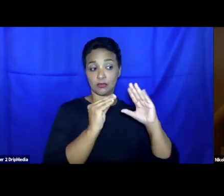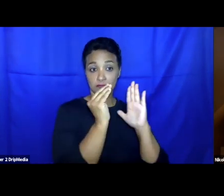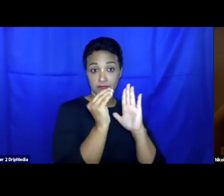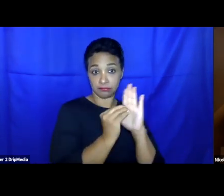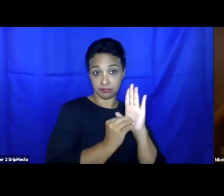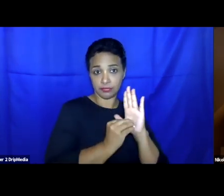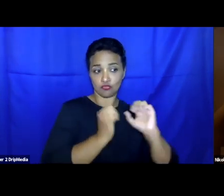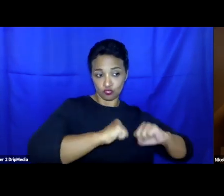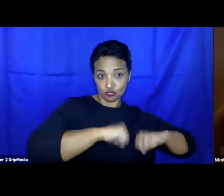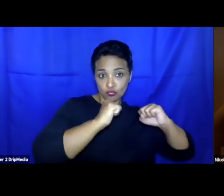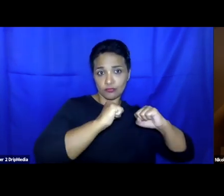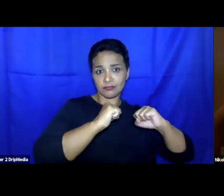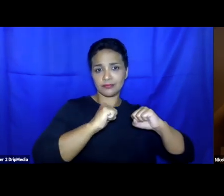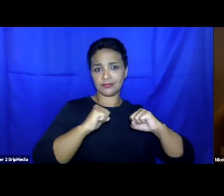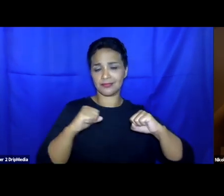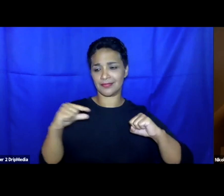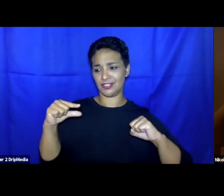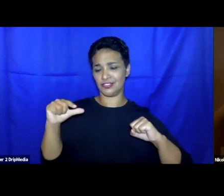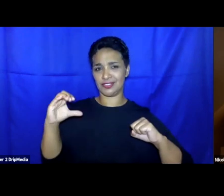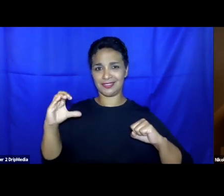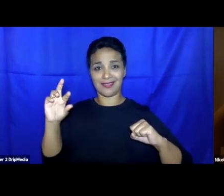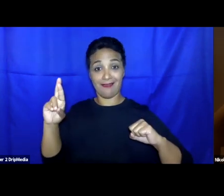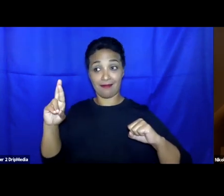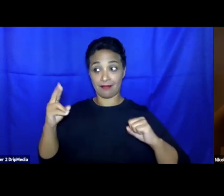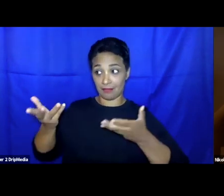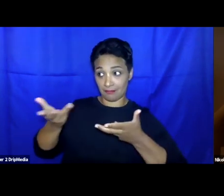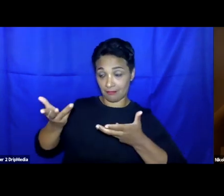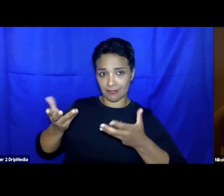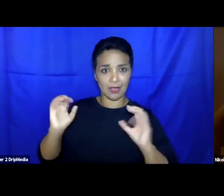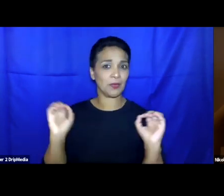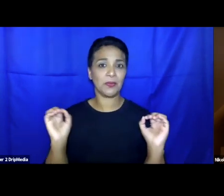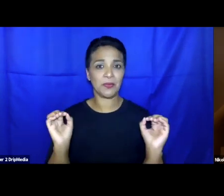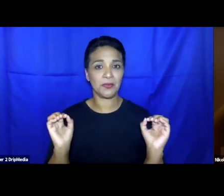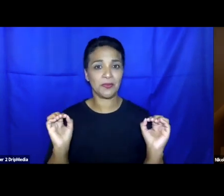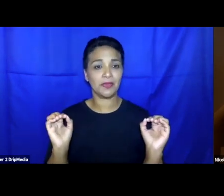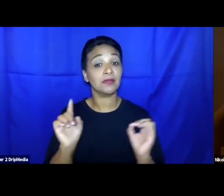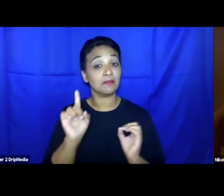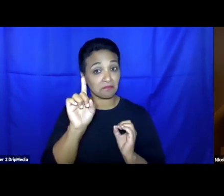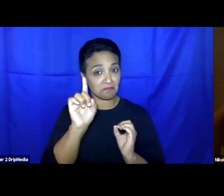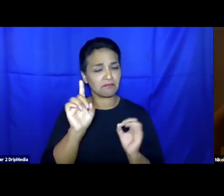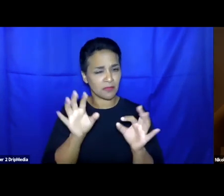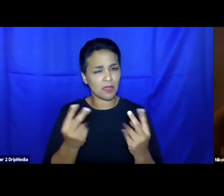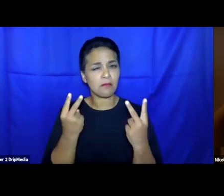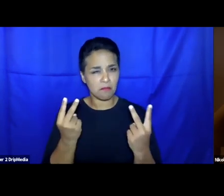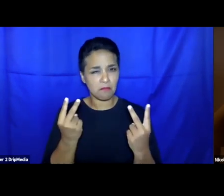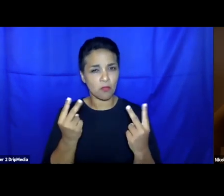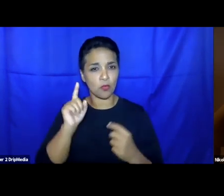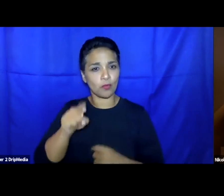with the GCR itself at this point. Now, of course, it's important to bear in mind that the GCR is a relatively new instrument.